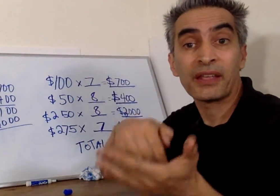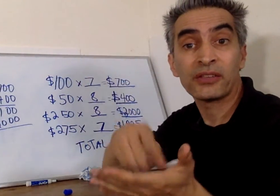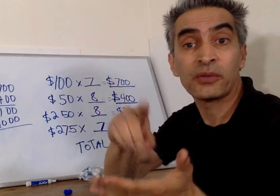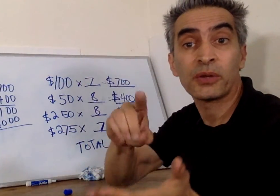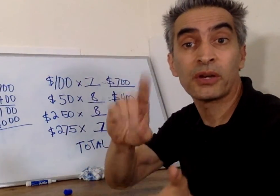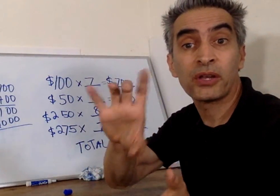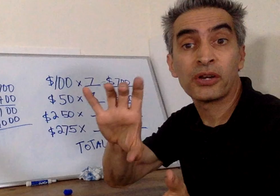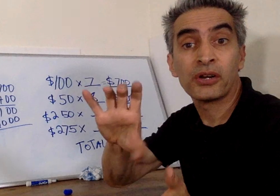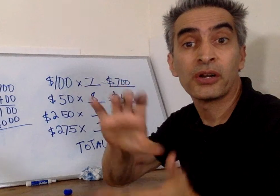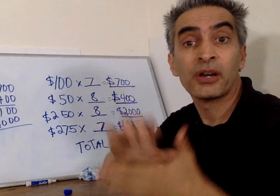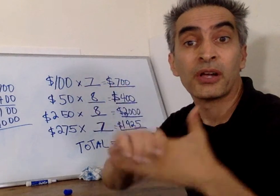$3,100